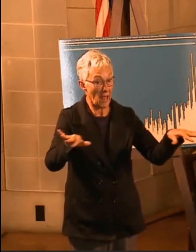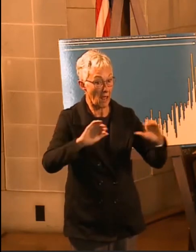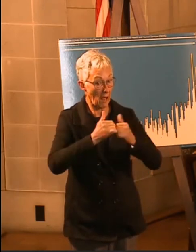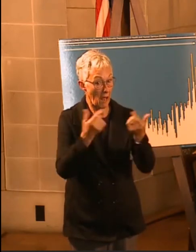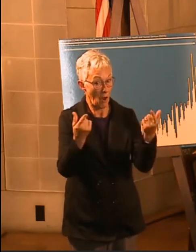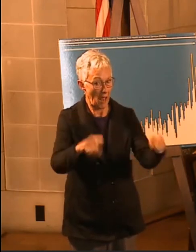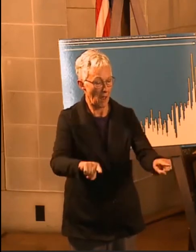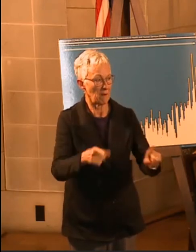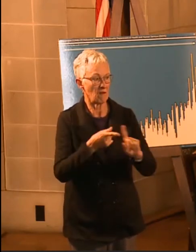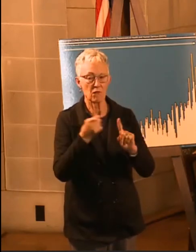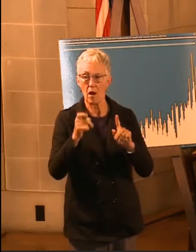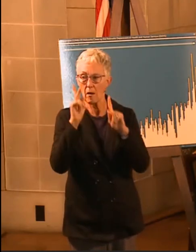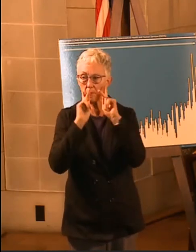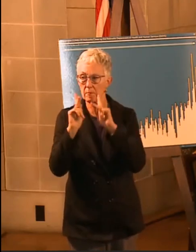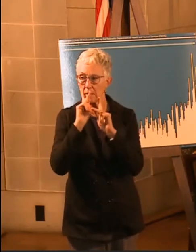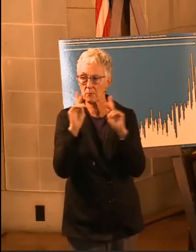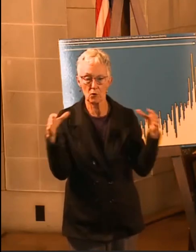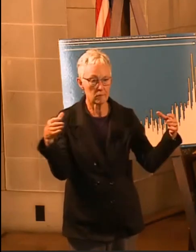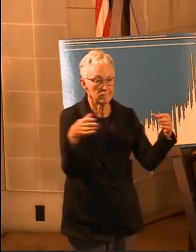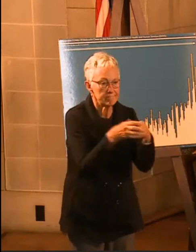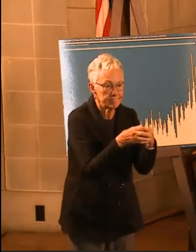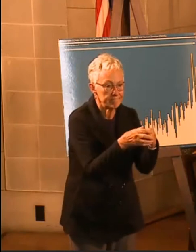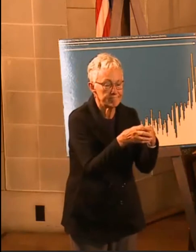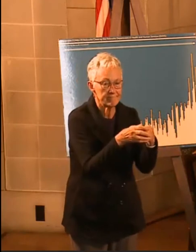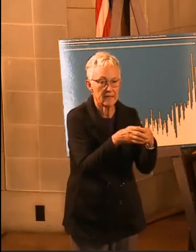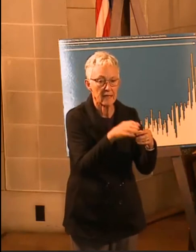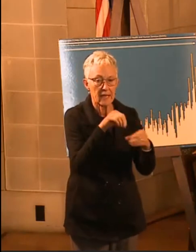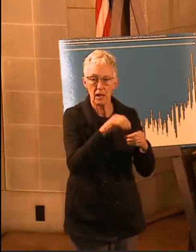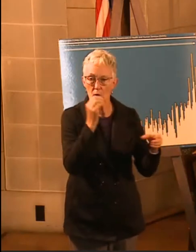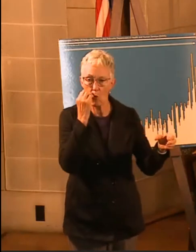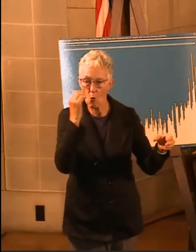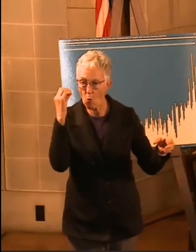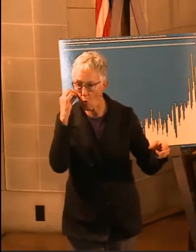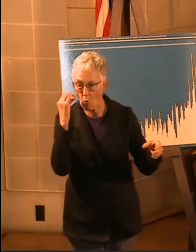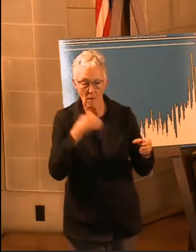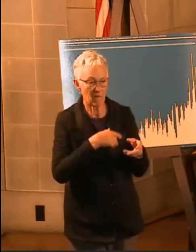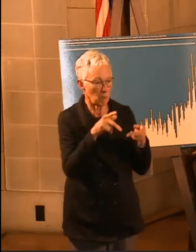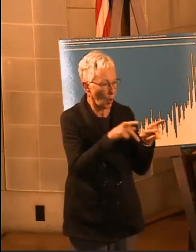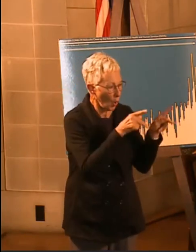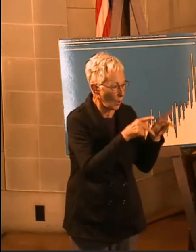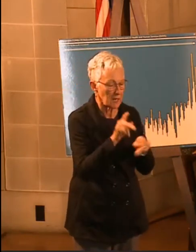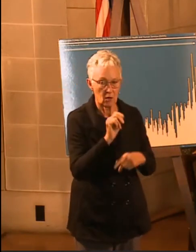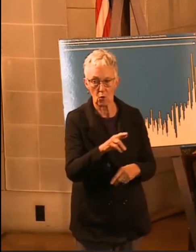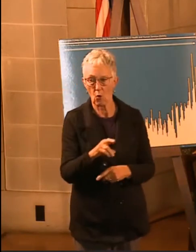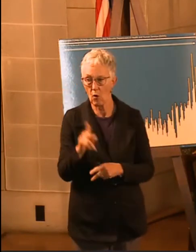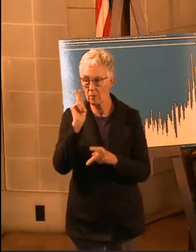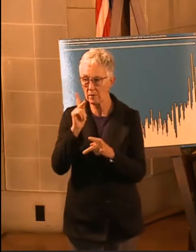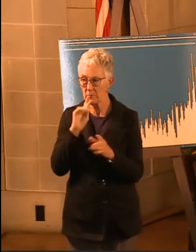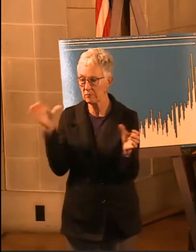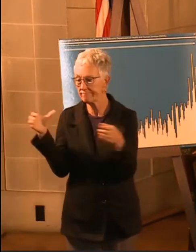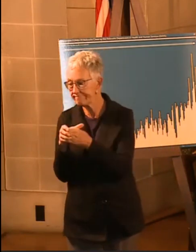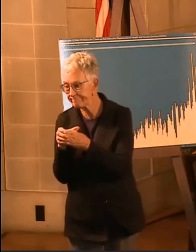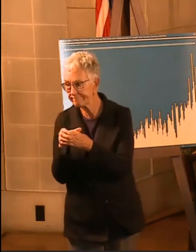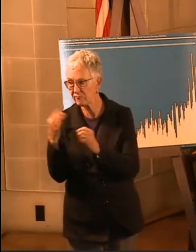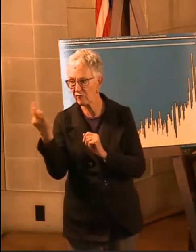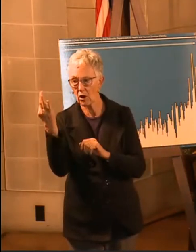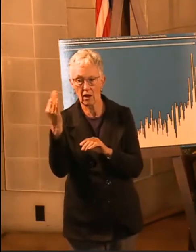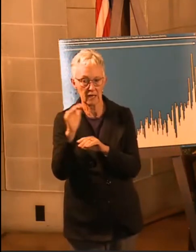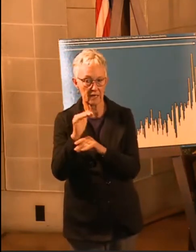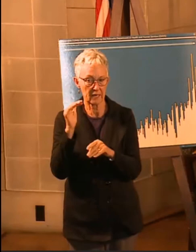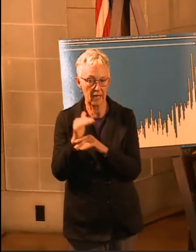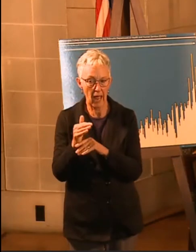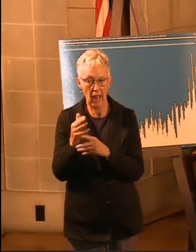They're coming from gatherings of people's homes, maybe friends on a Friday night, or having family over